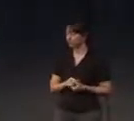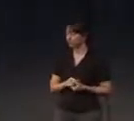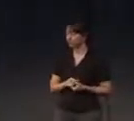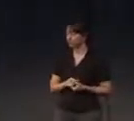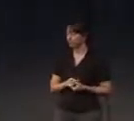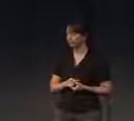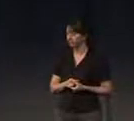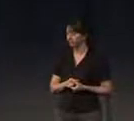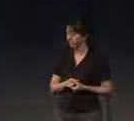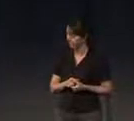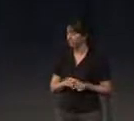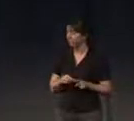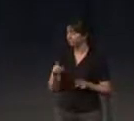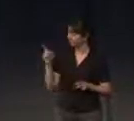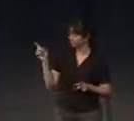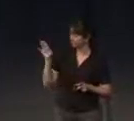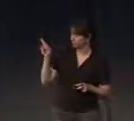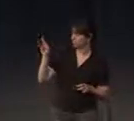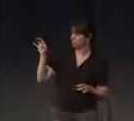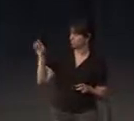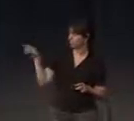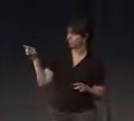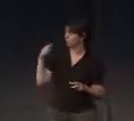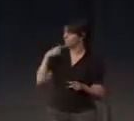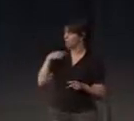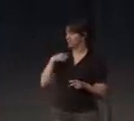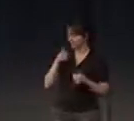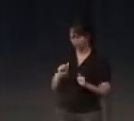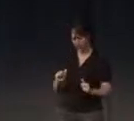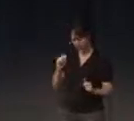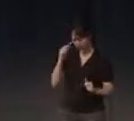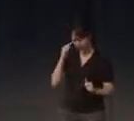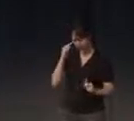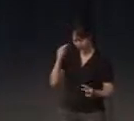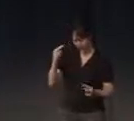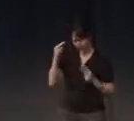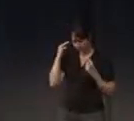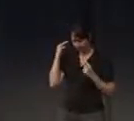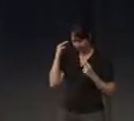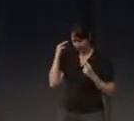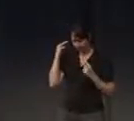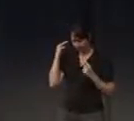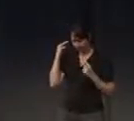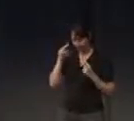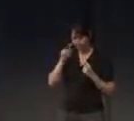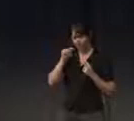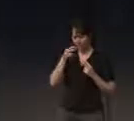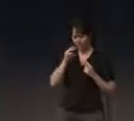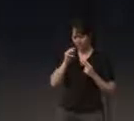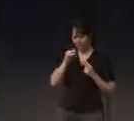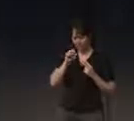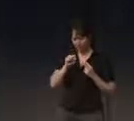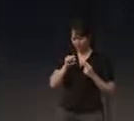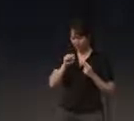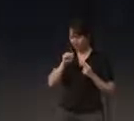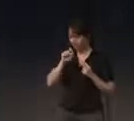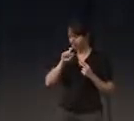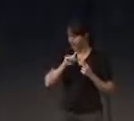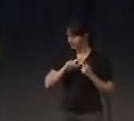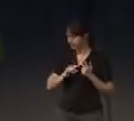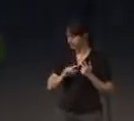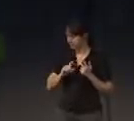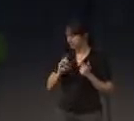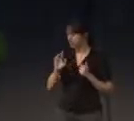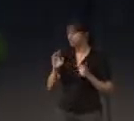Bruno has said, and maybe I'm trying to rewind myself, and with Thomas Poggio, and, you know, somehow in